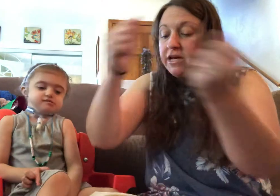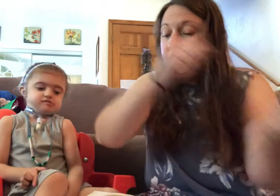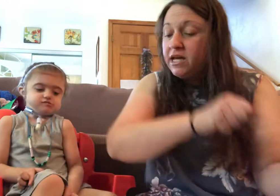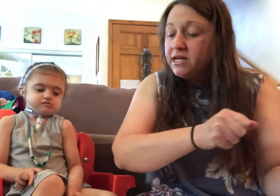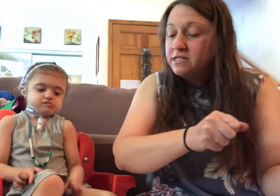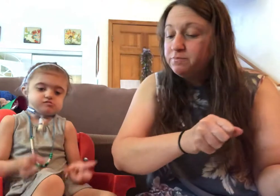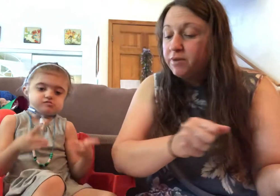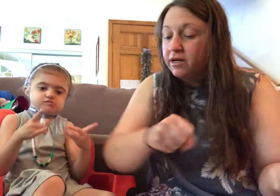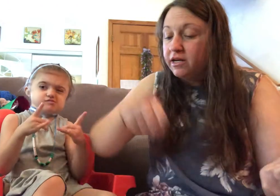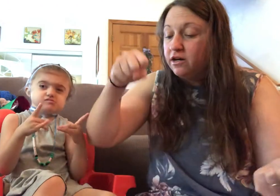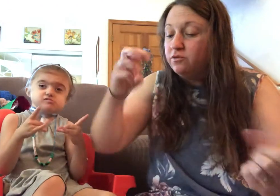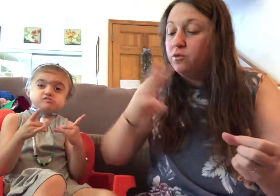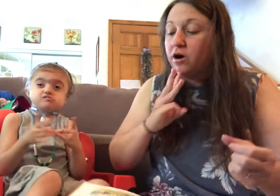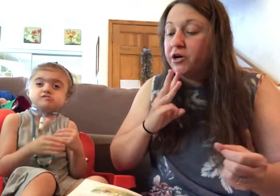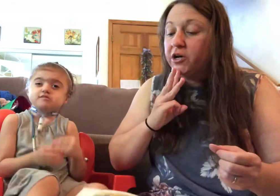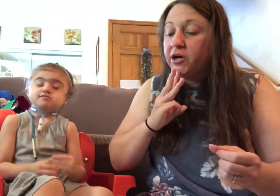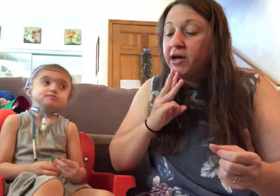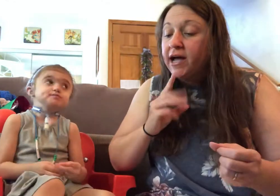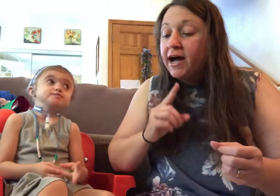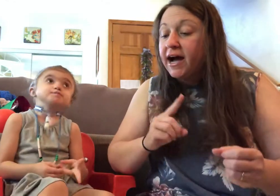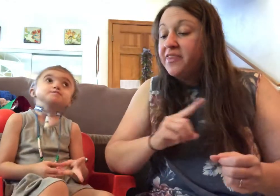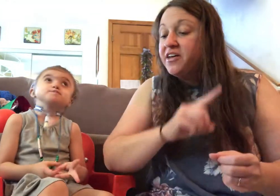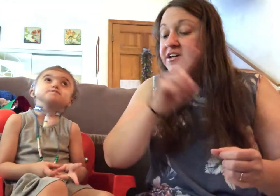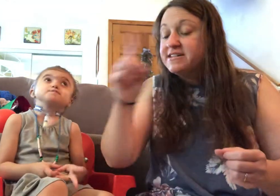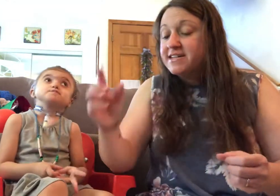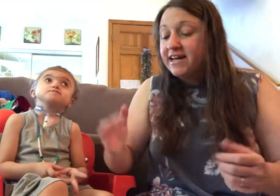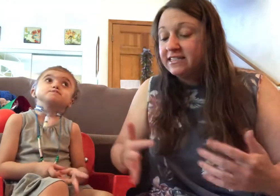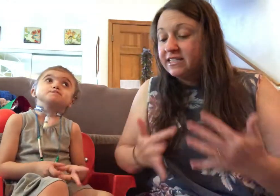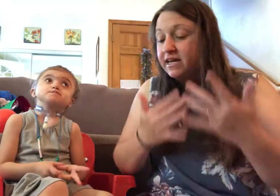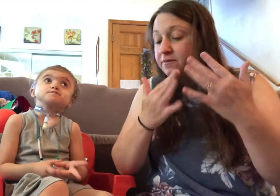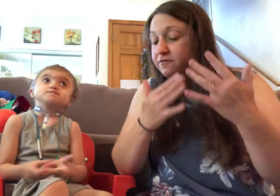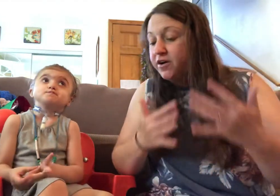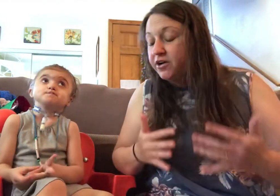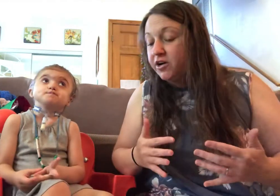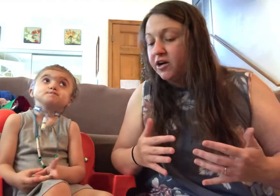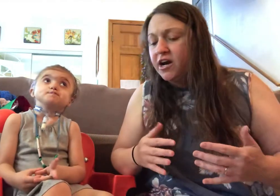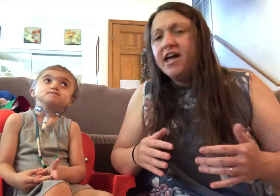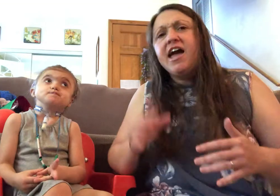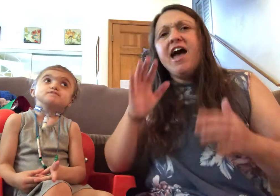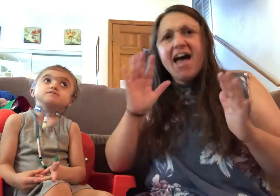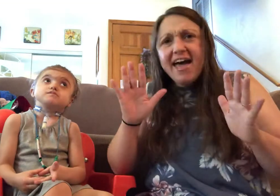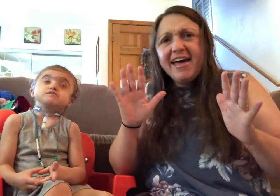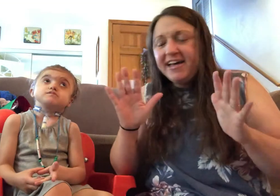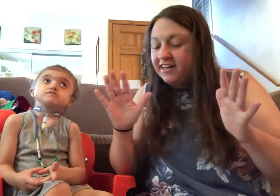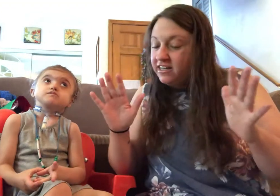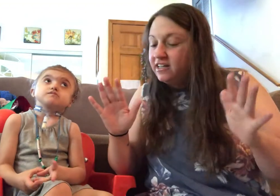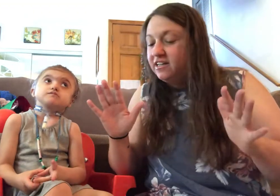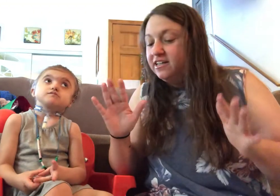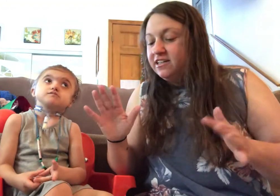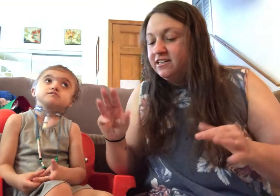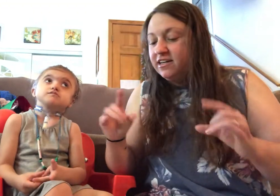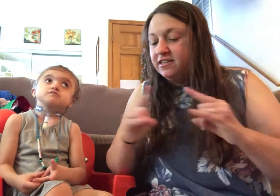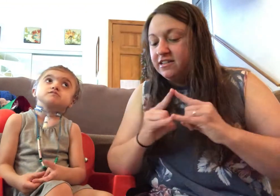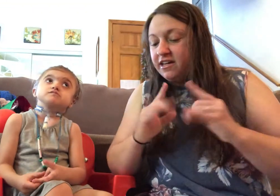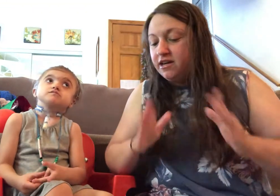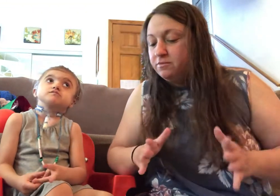his bucket of water on the next campfire. Hey! Yelled the camper.